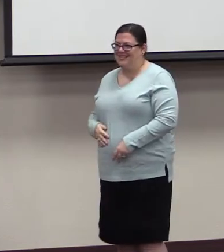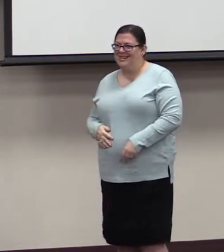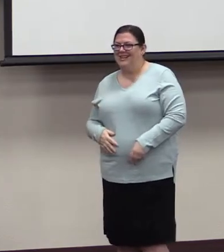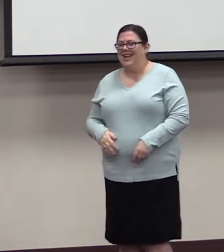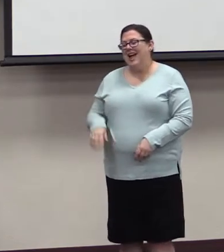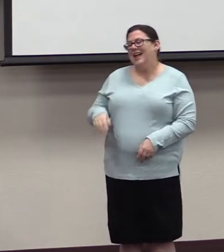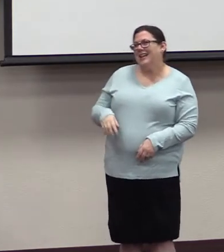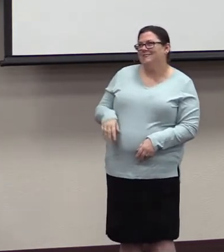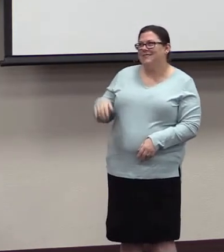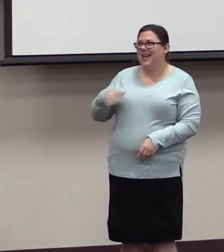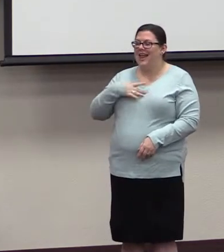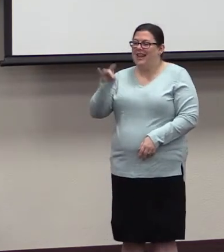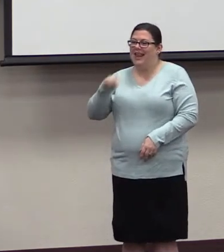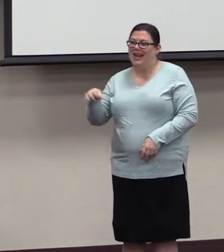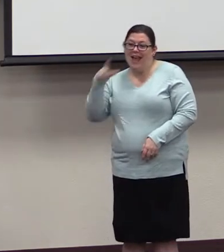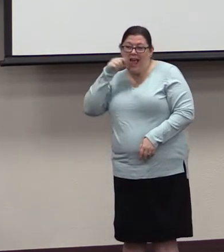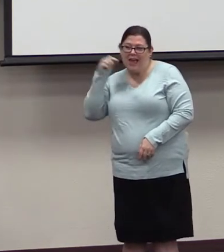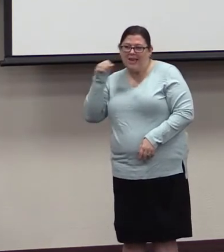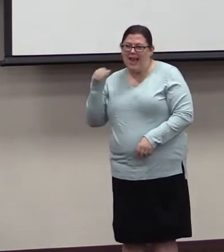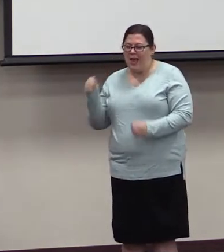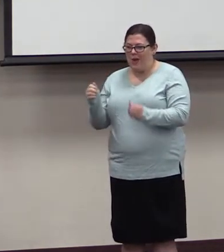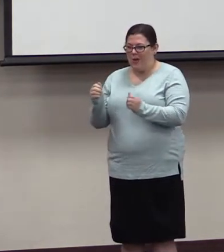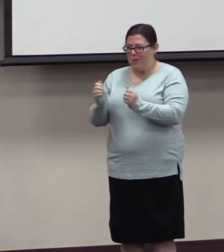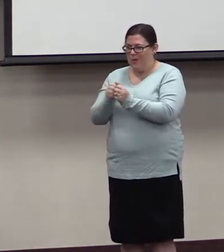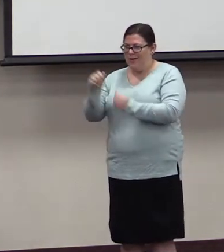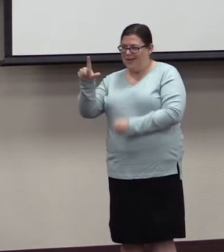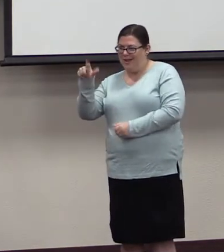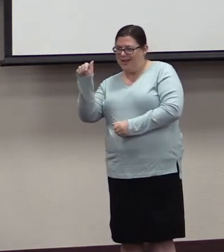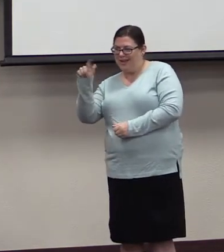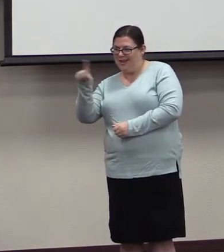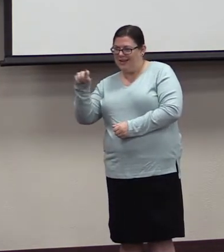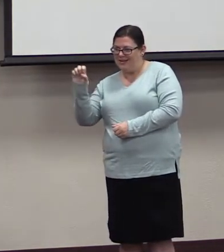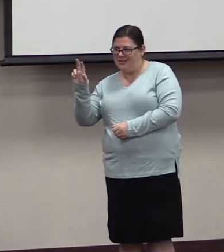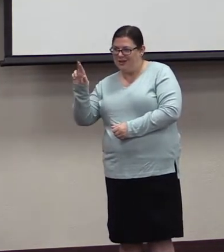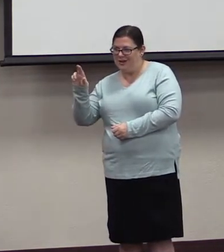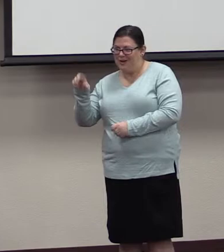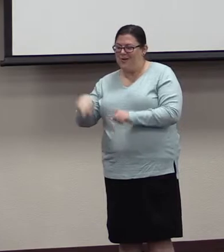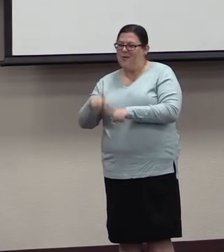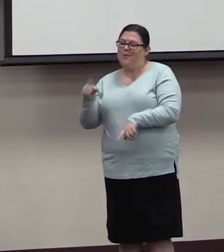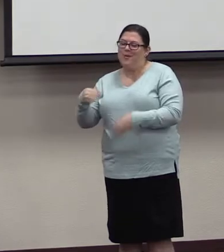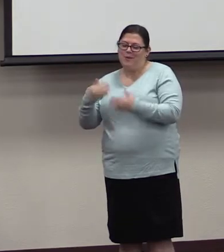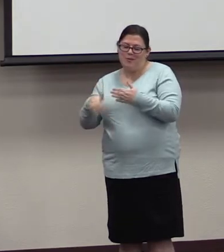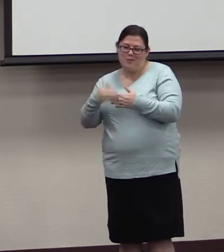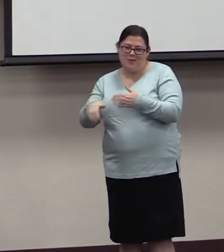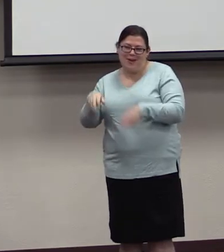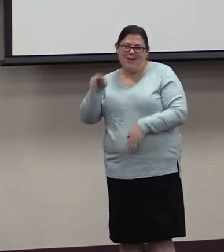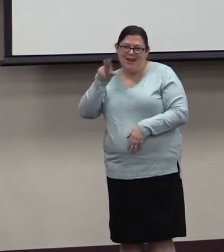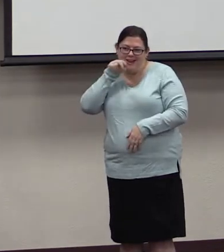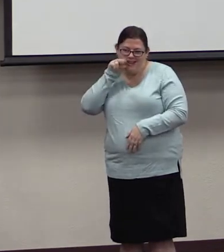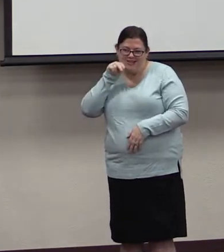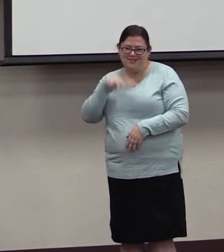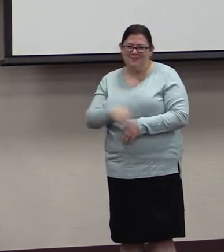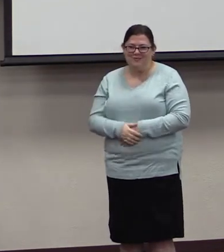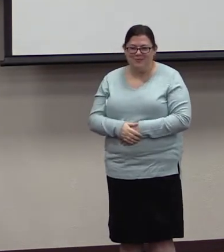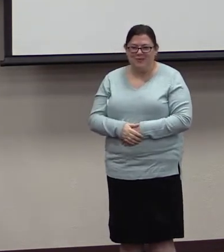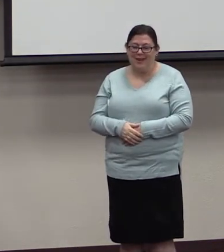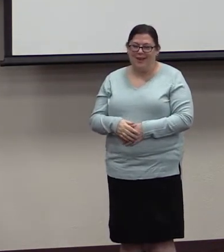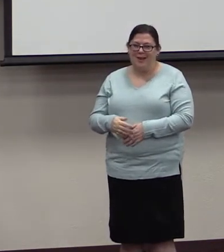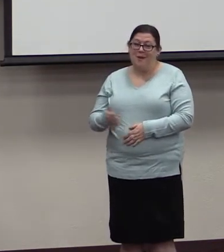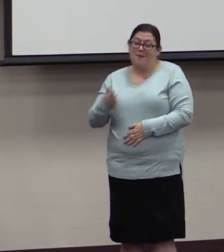But my parents were like, hey, you need to slow down. You're going to fall in. I, of course, did not listen,